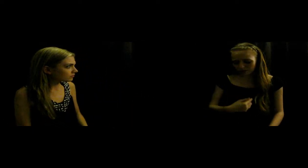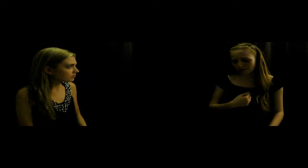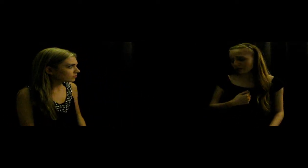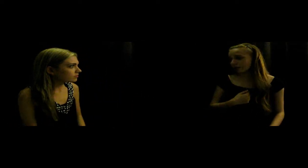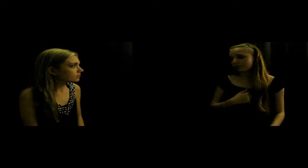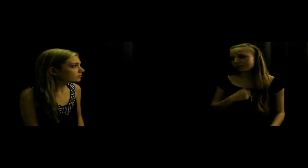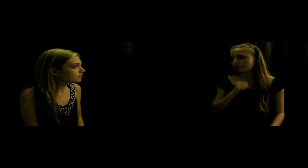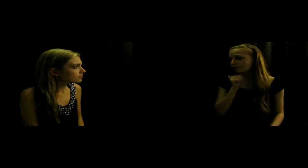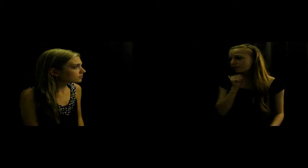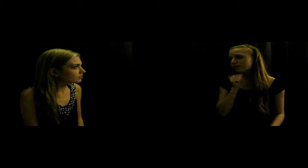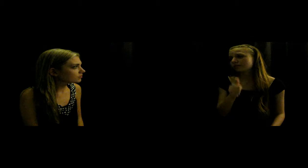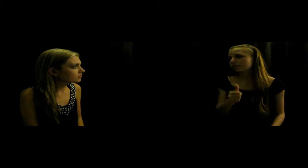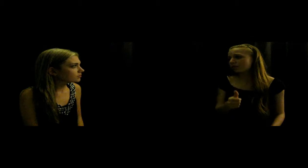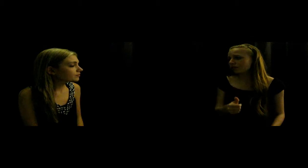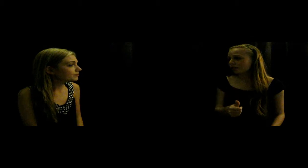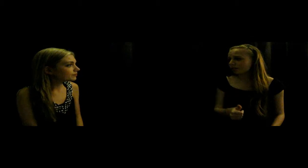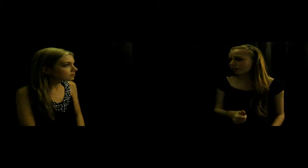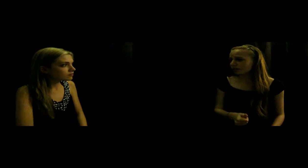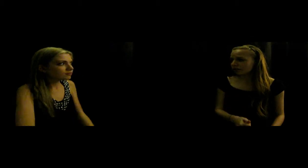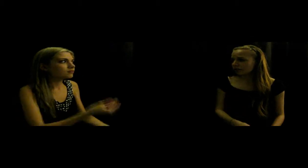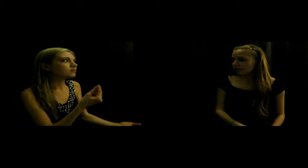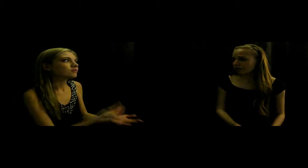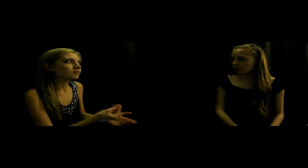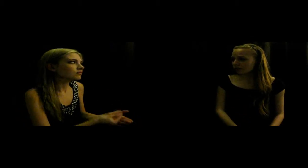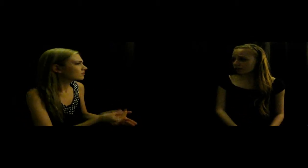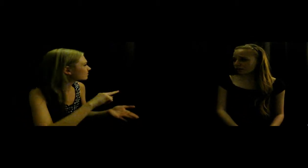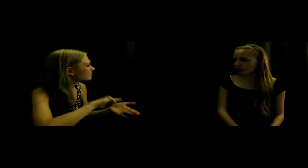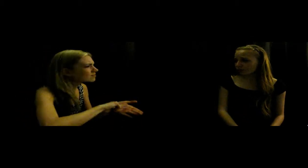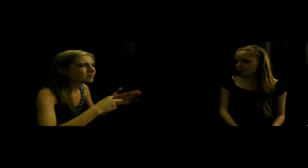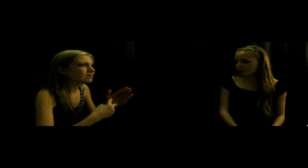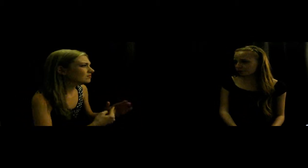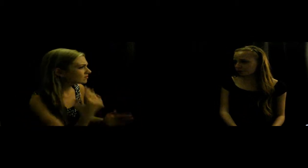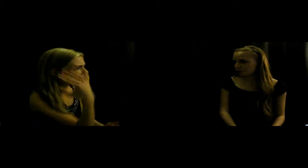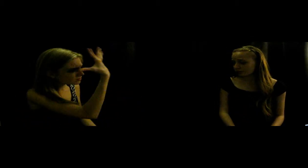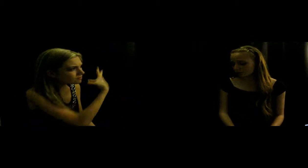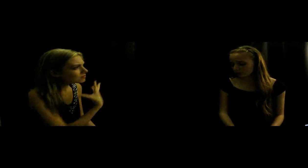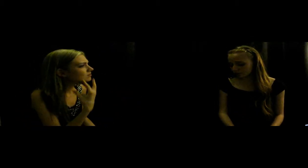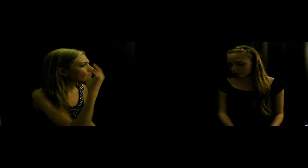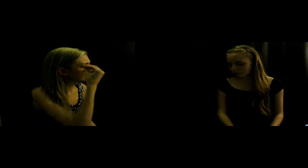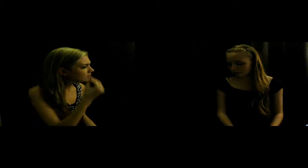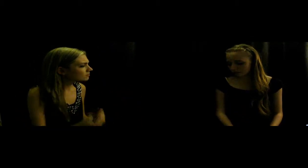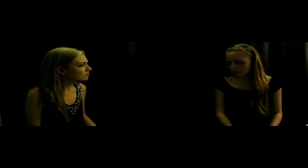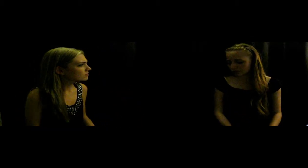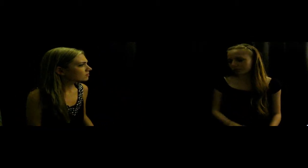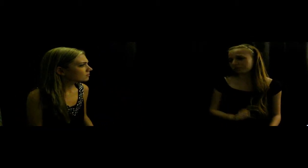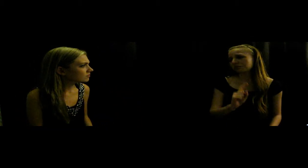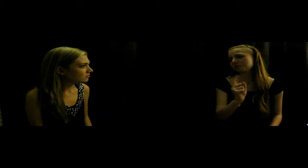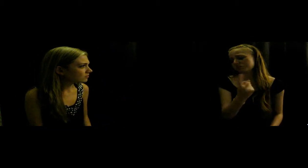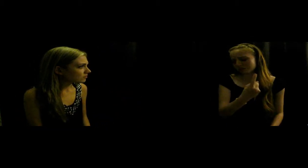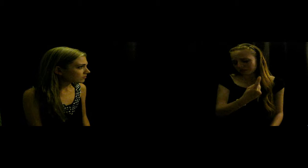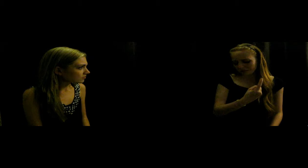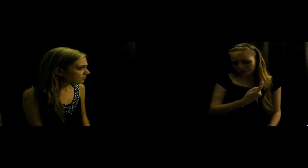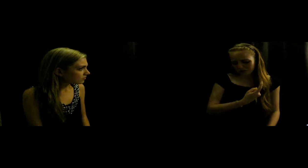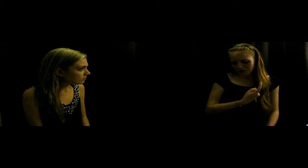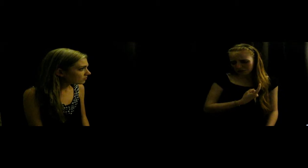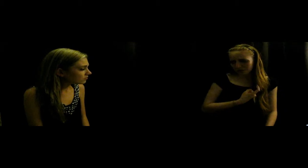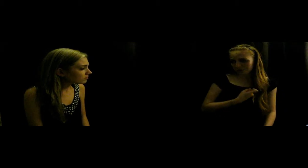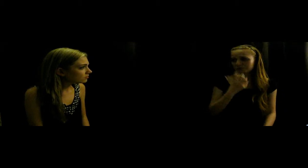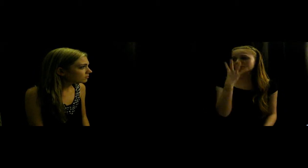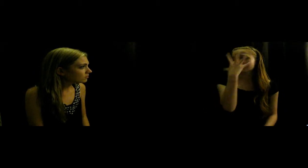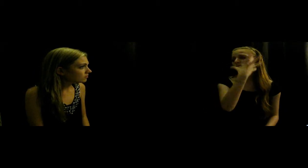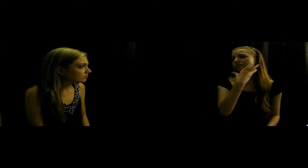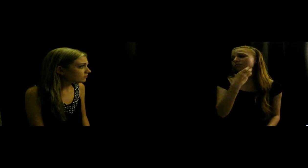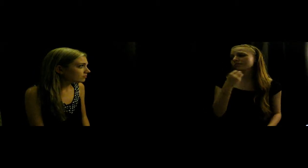It's my soul, it needs a surgery. Plastic smiles and denial can only take you so far. Then you break when the